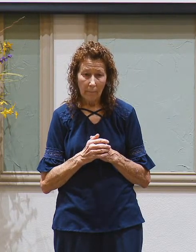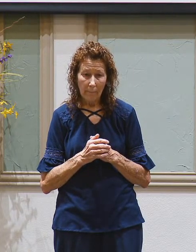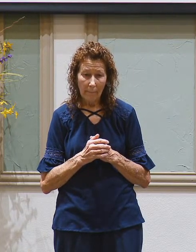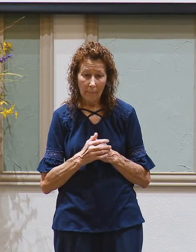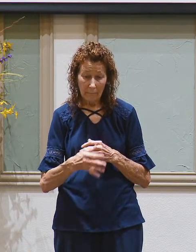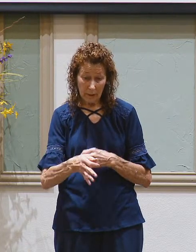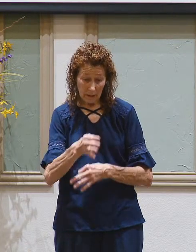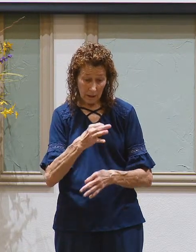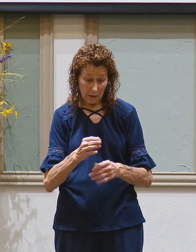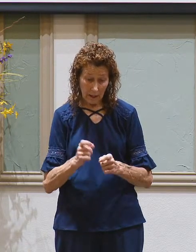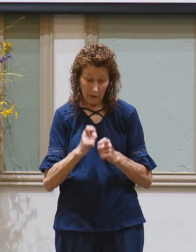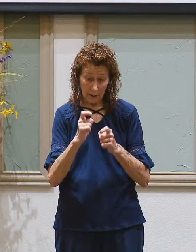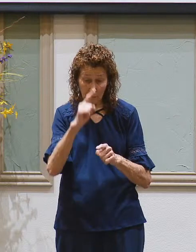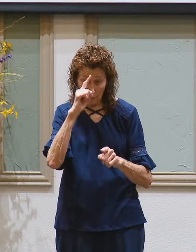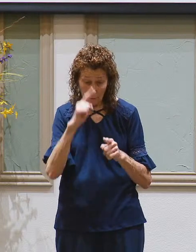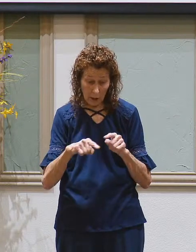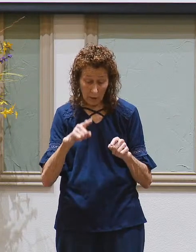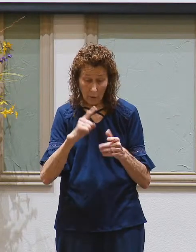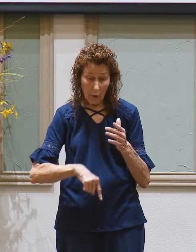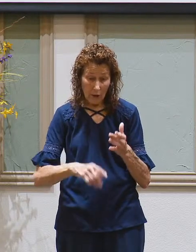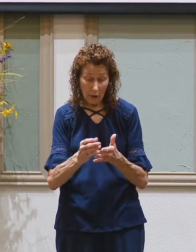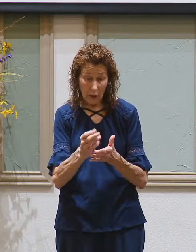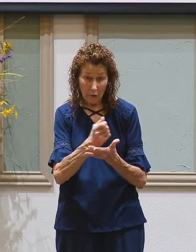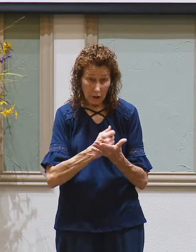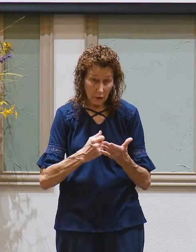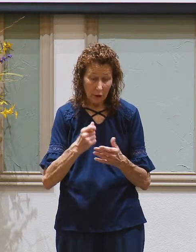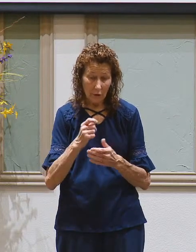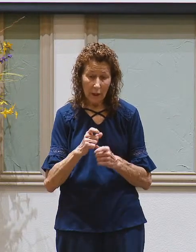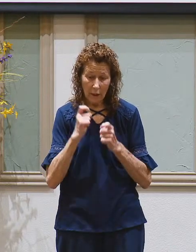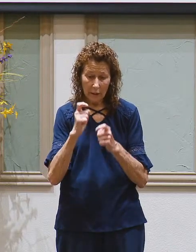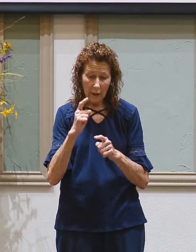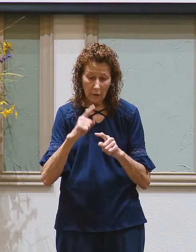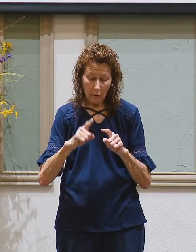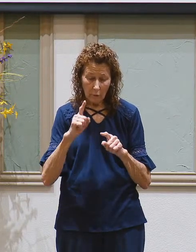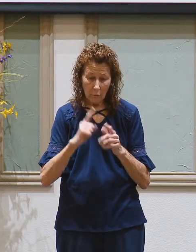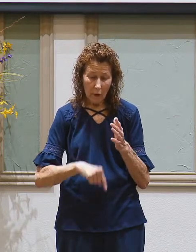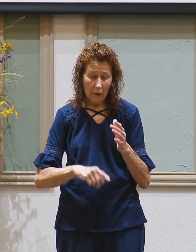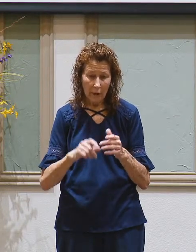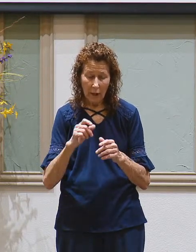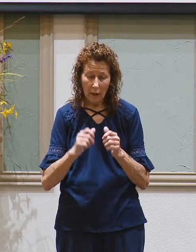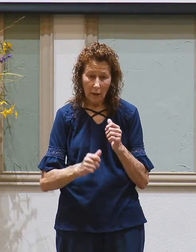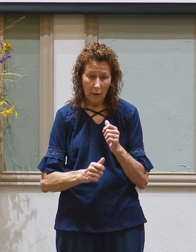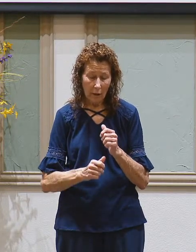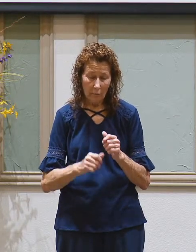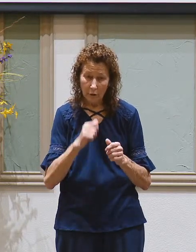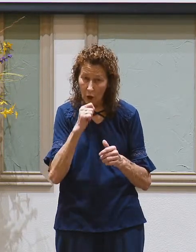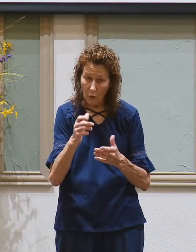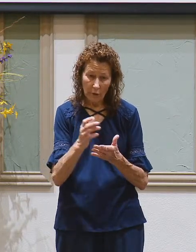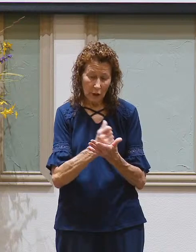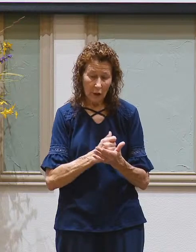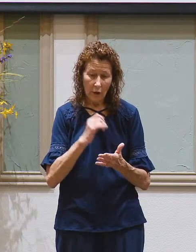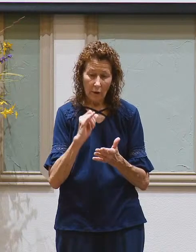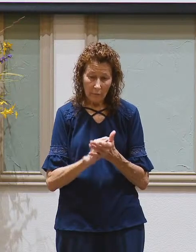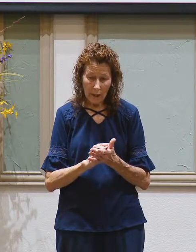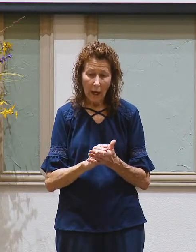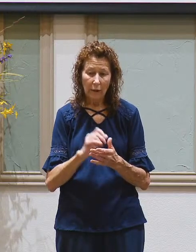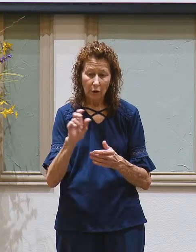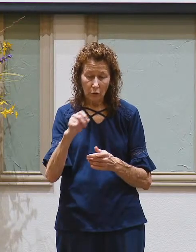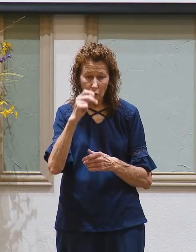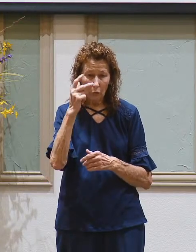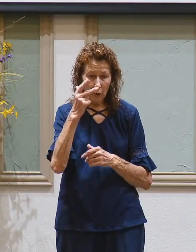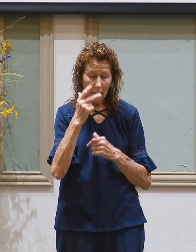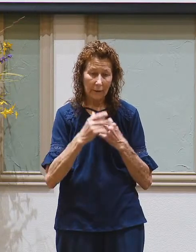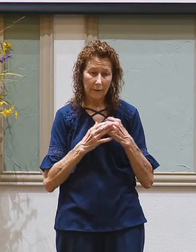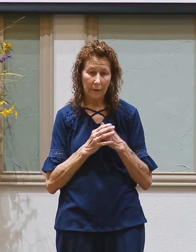Instead of giving his brothers what they deserve he gives them what they most certainly do not deserve. And that is the very definition of grace.